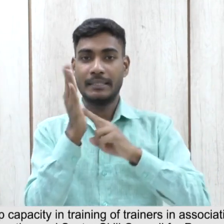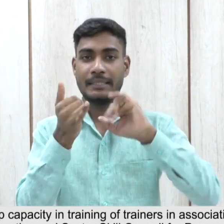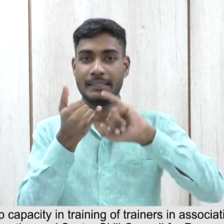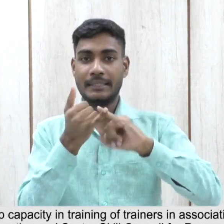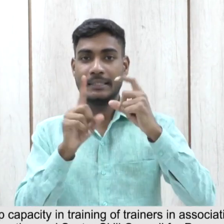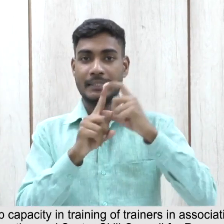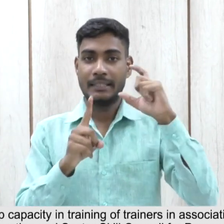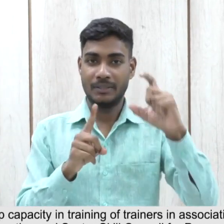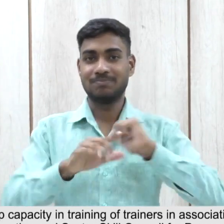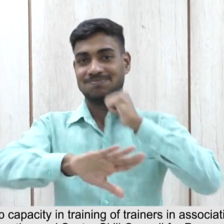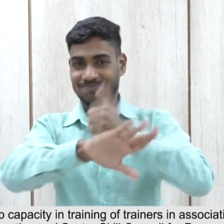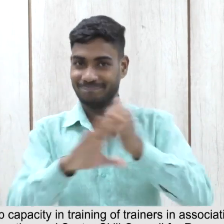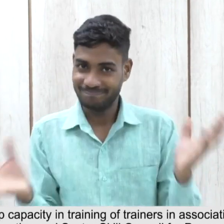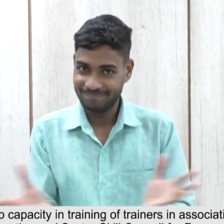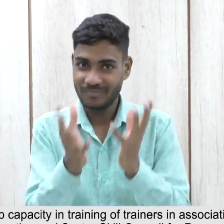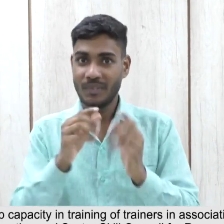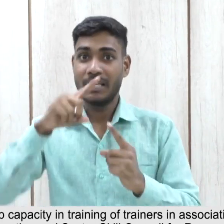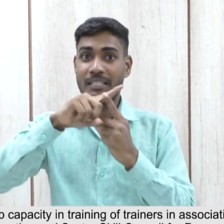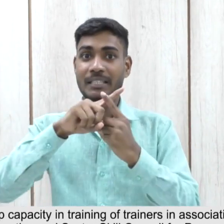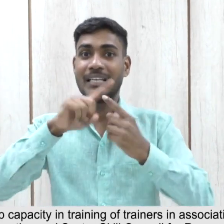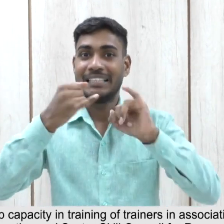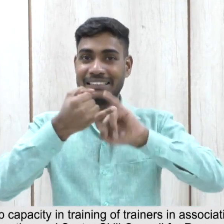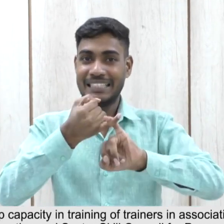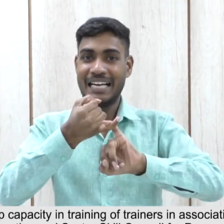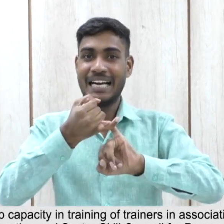Corporation and Sector Skill Council for persons with disabilities.